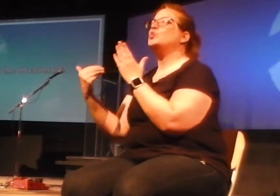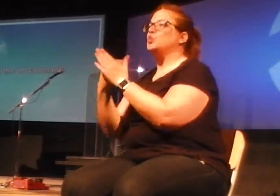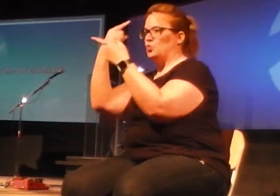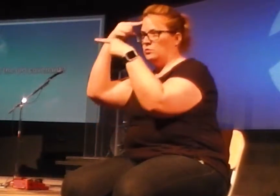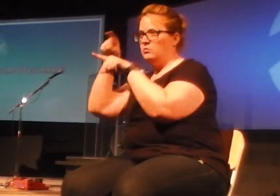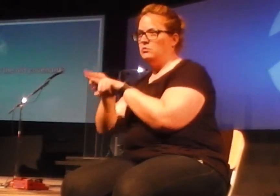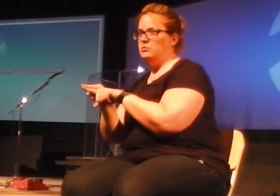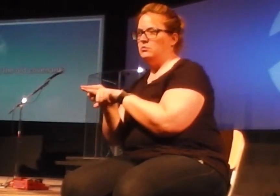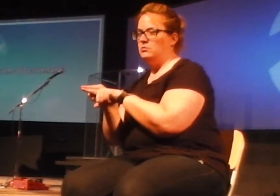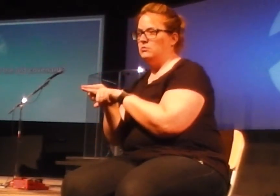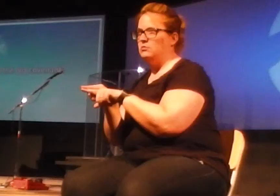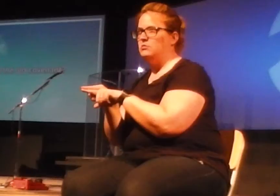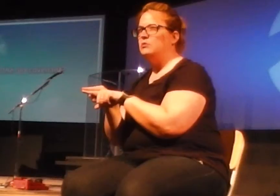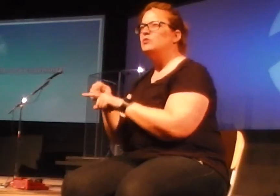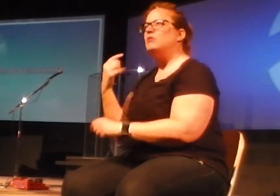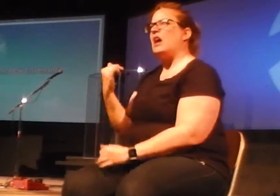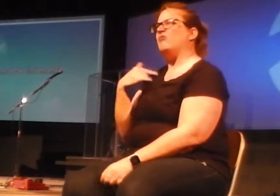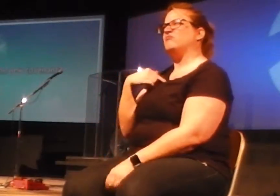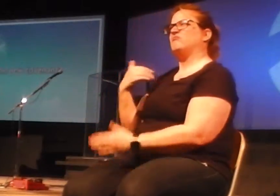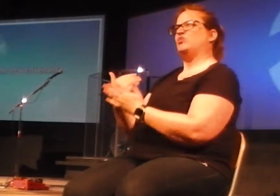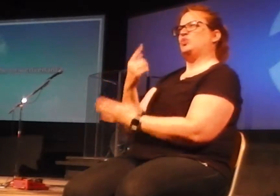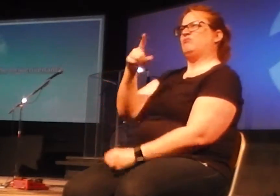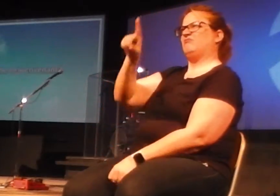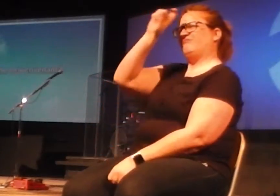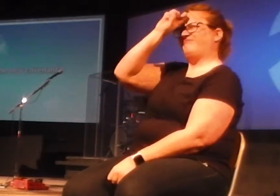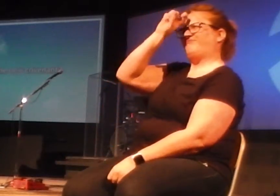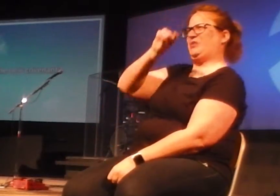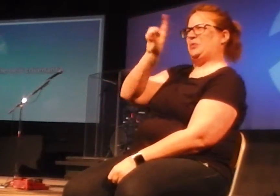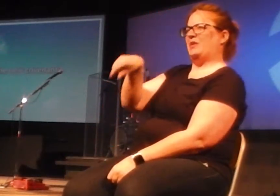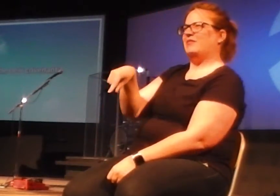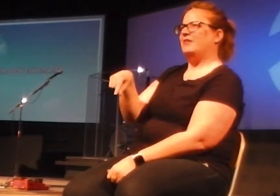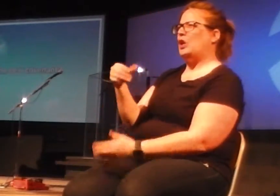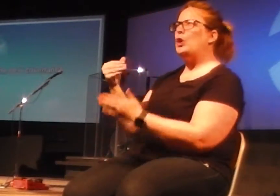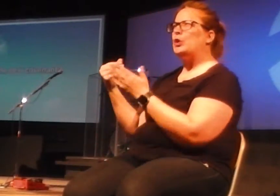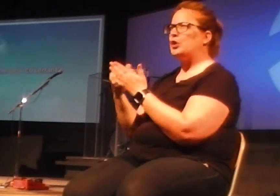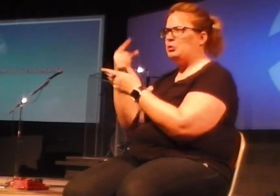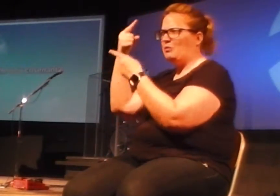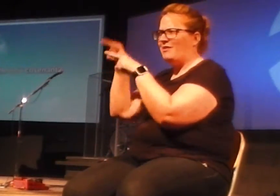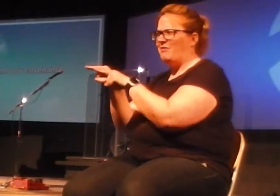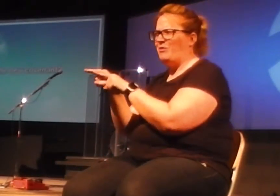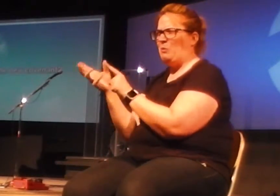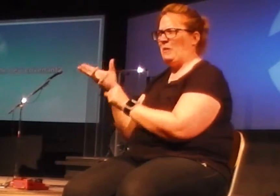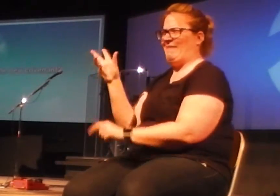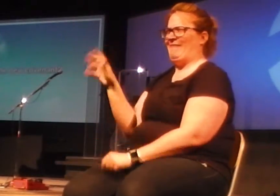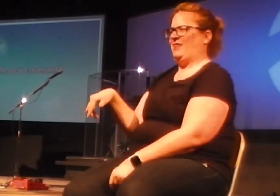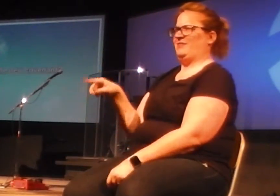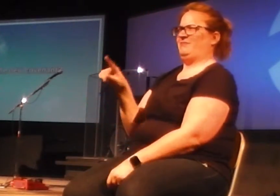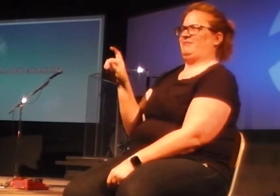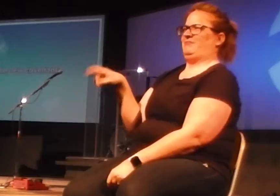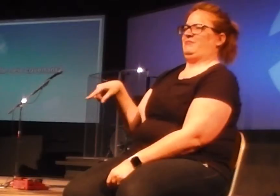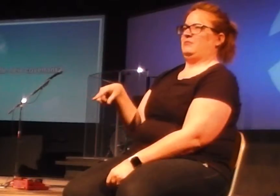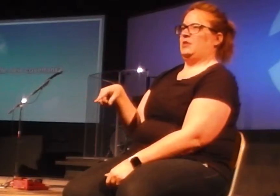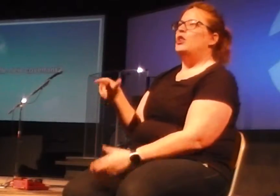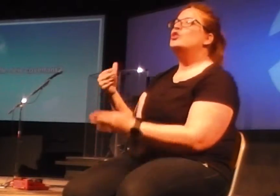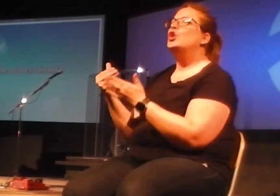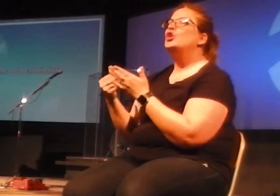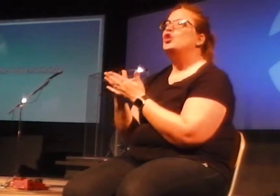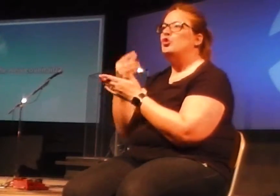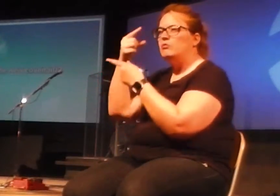So which raises the question, right? Obviously, what is the new covenant? What are we talking about? We talk about the new covenant. What was